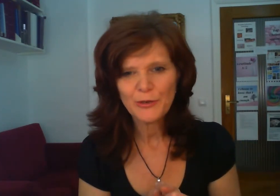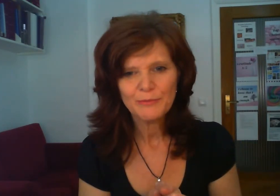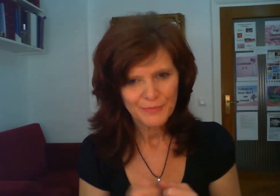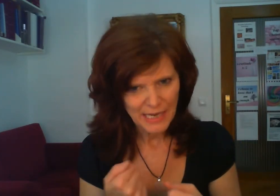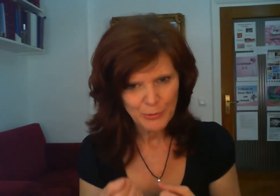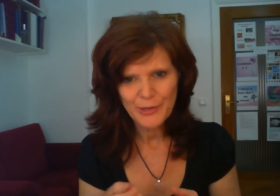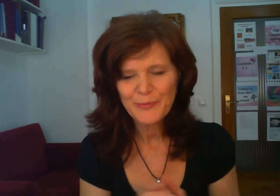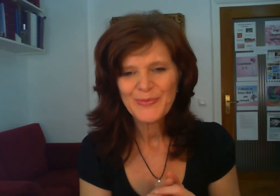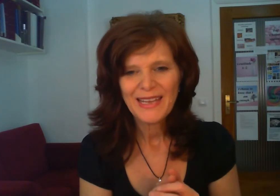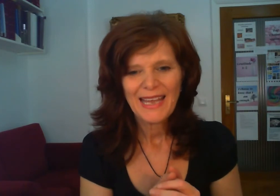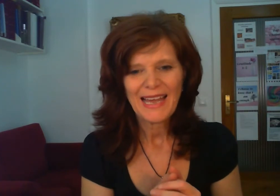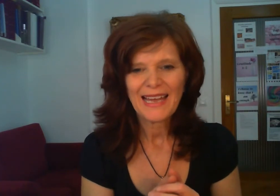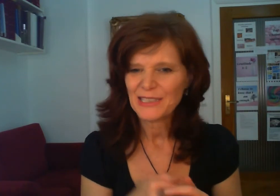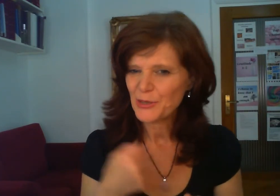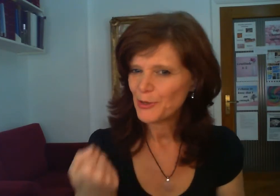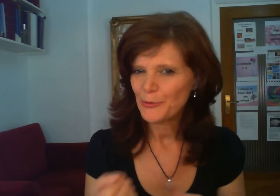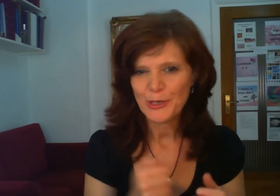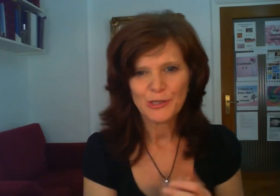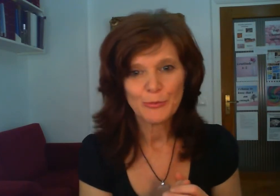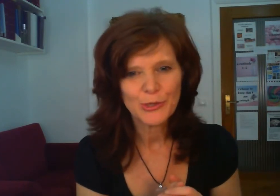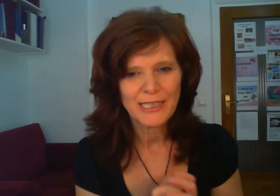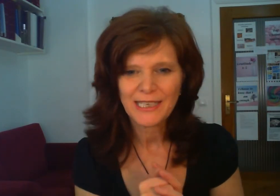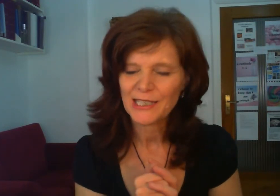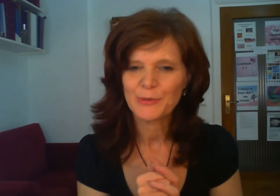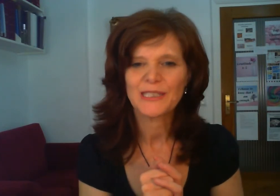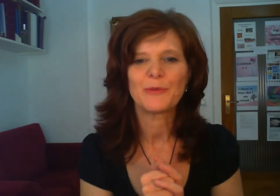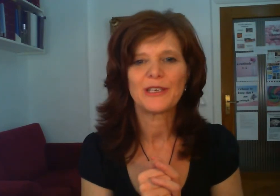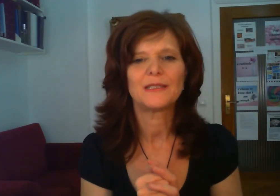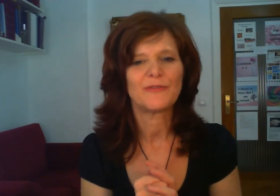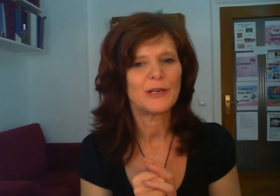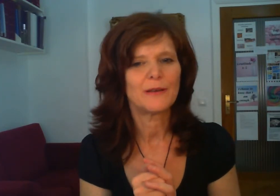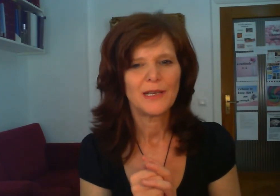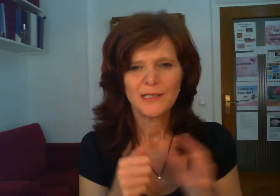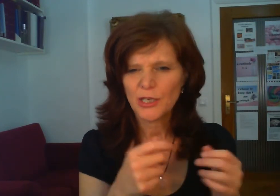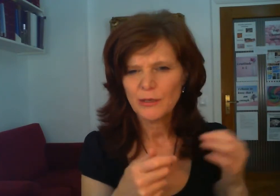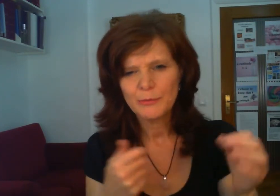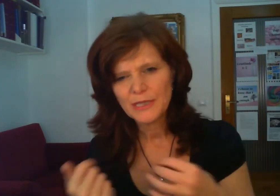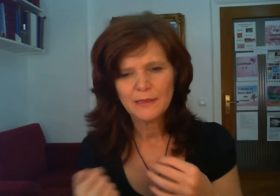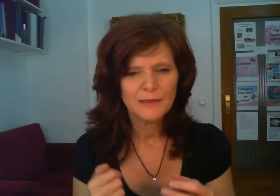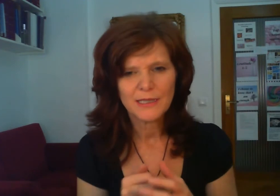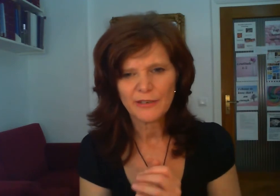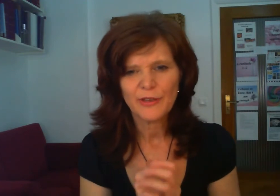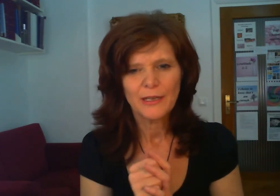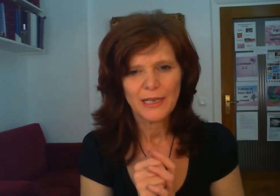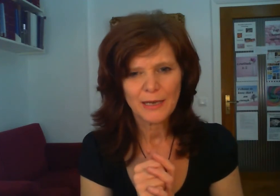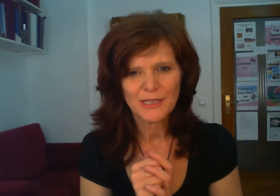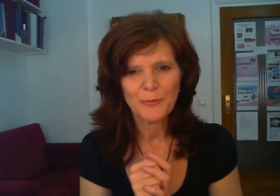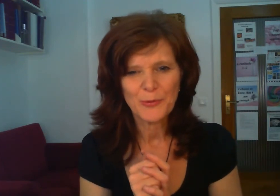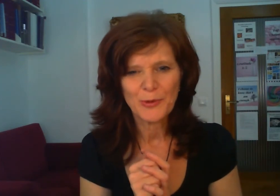you tap on them and tomorrow we'll go into more details with some of the different terms and stuff that comes up with